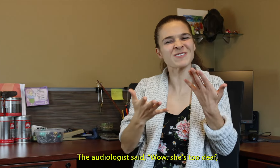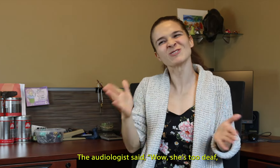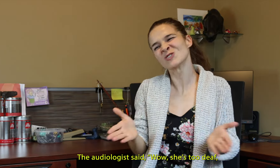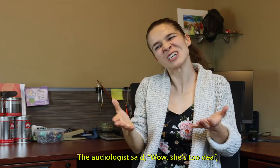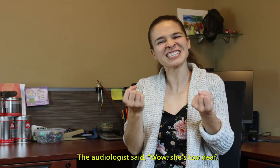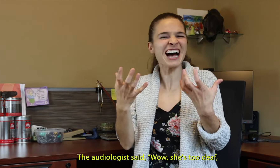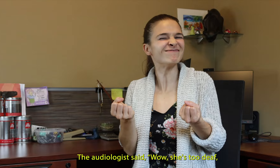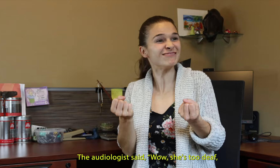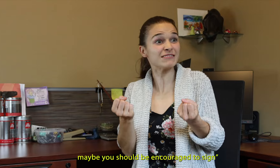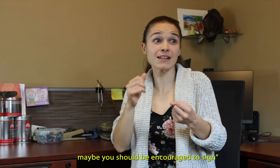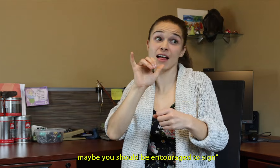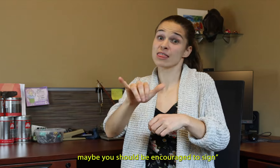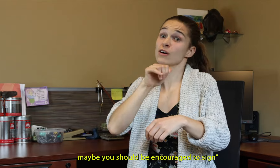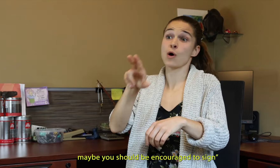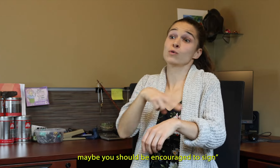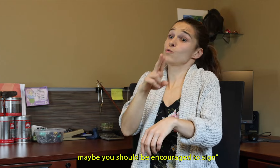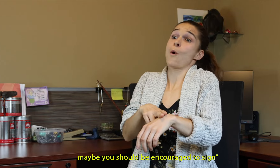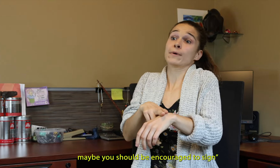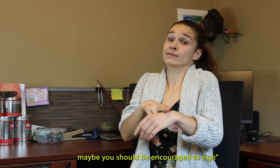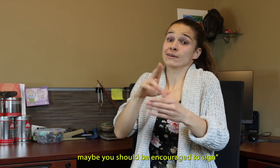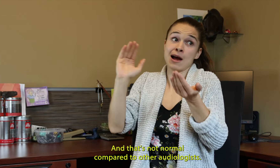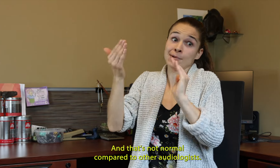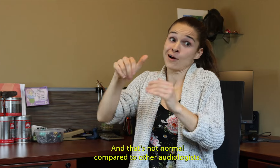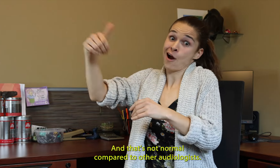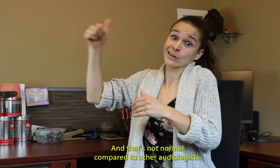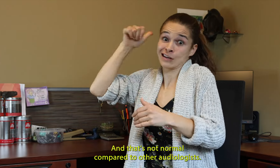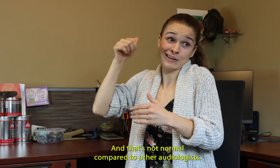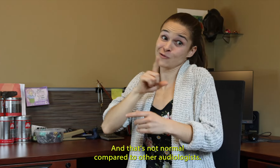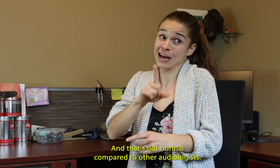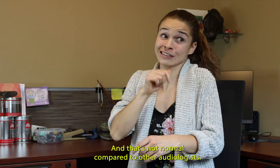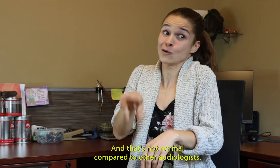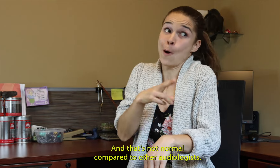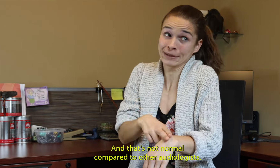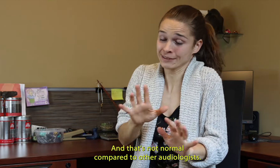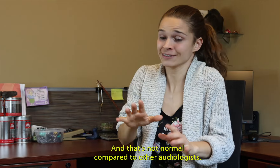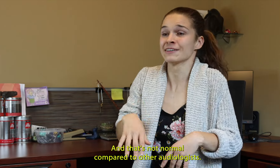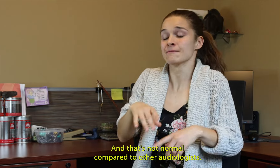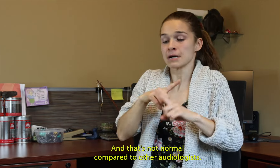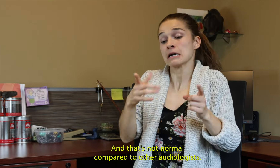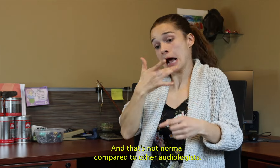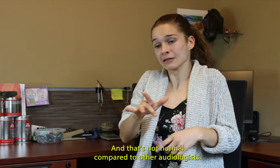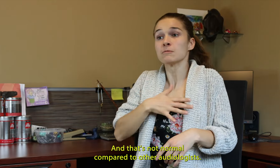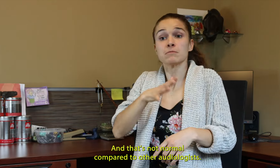well, she's too deaf. Maybe you should be encouraged to sign. And that's not normal compared to other audiologists.